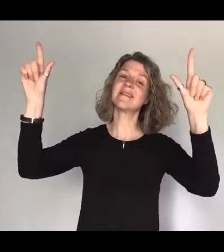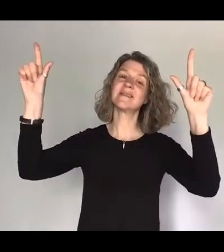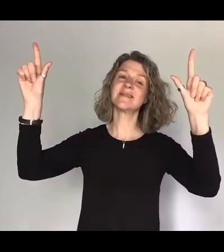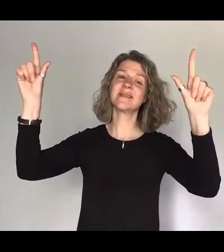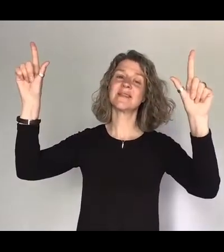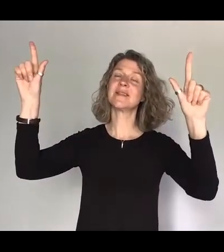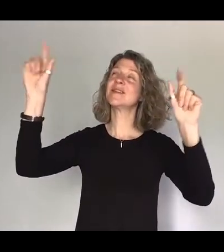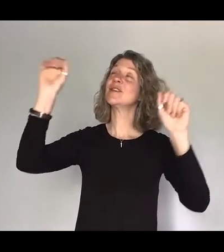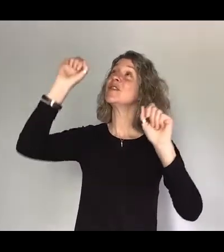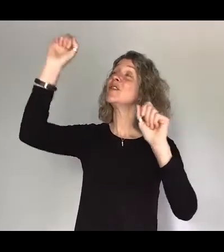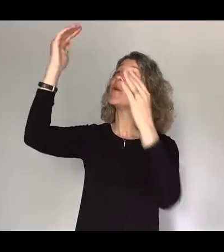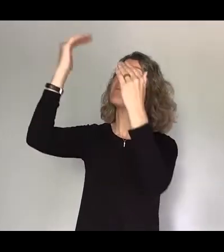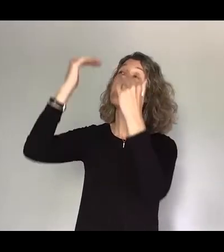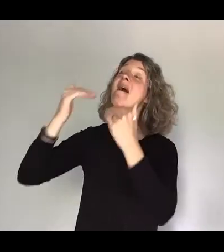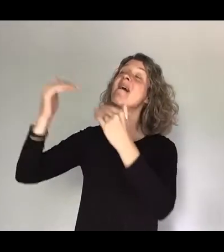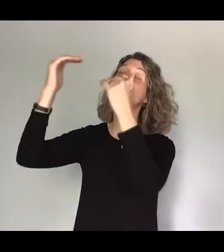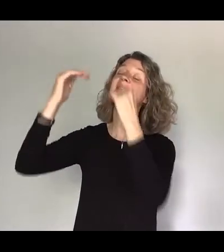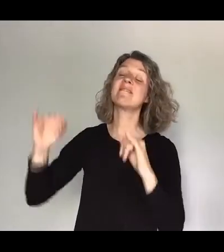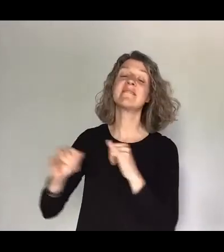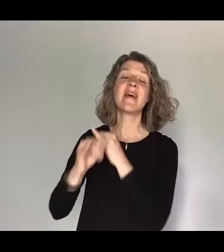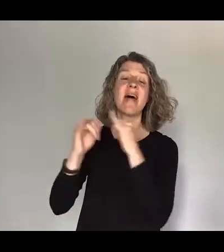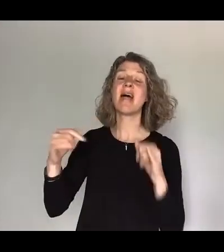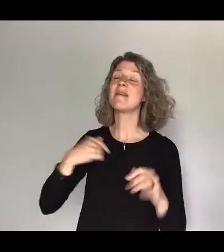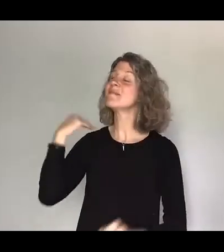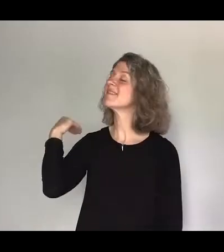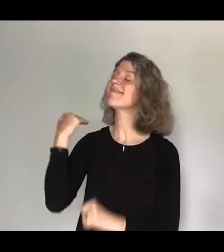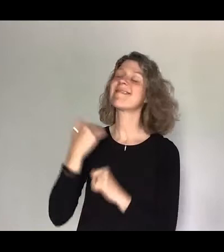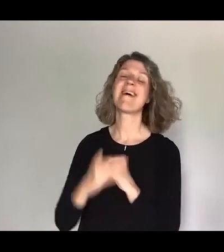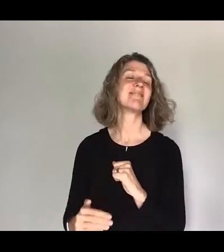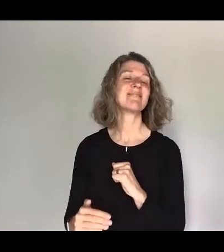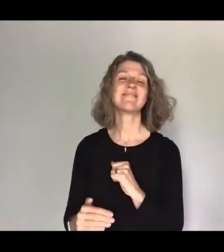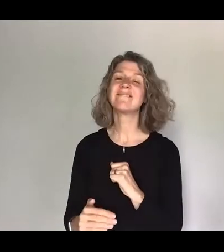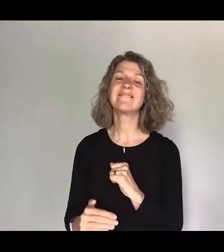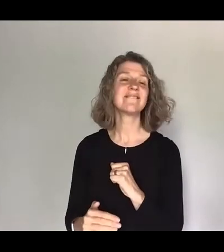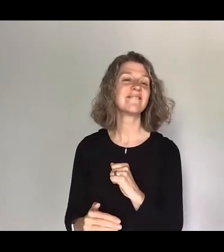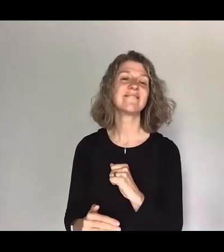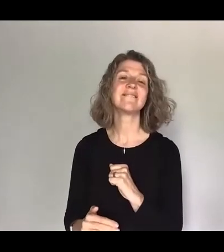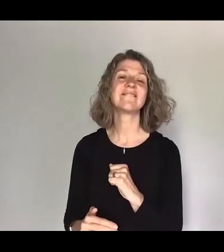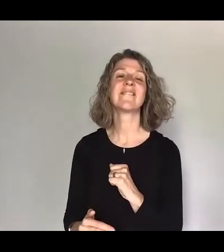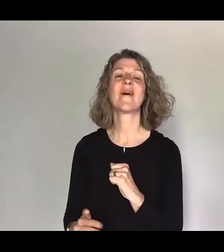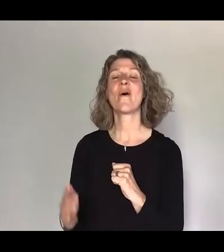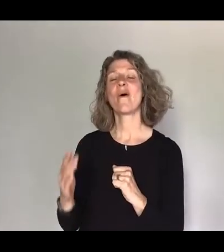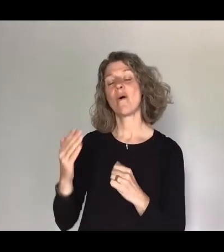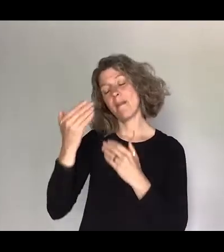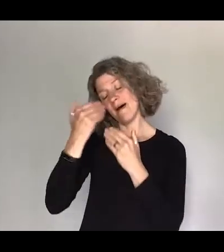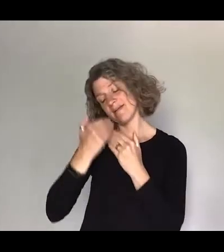all your mercy never fails me all my days